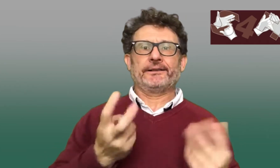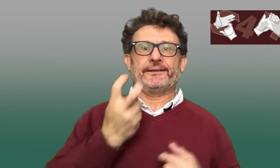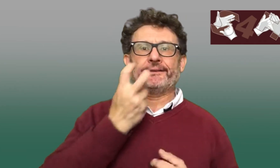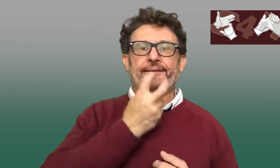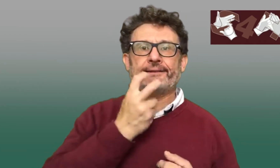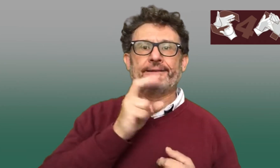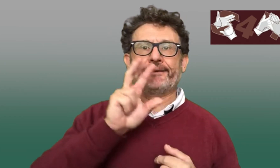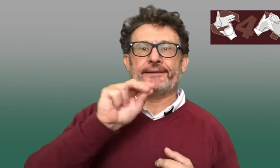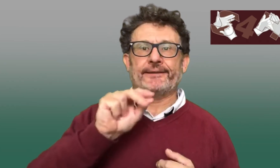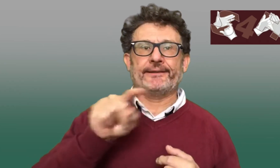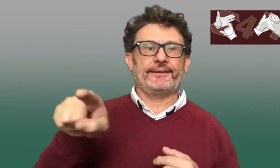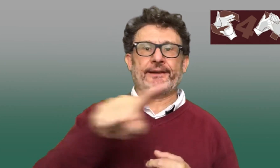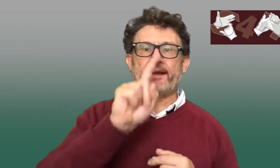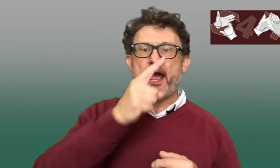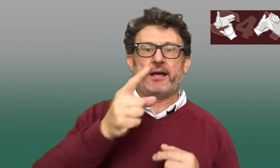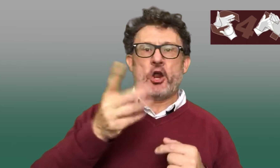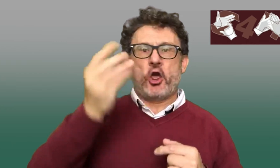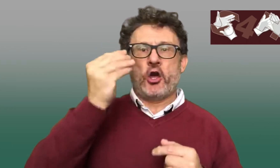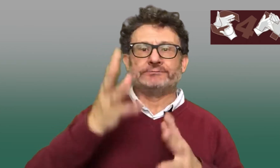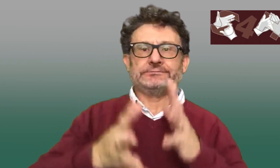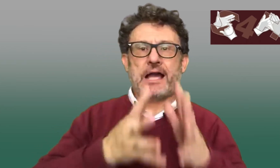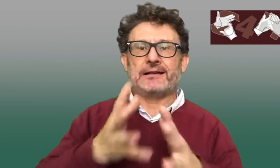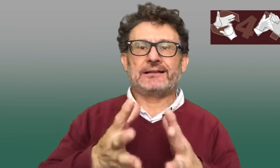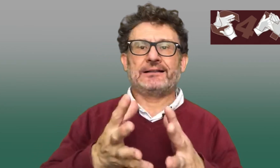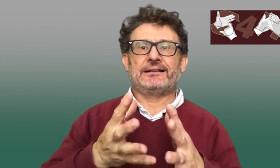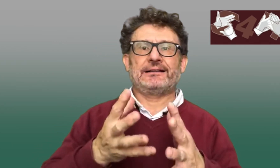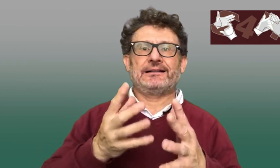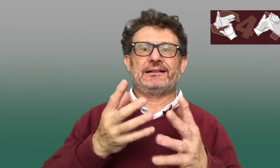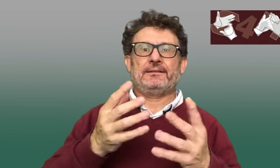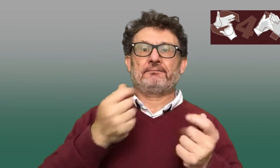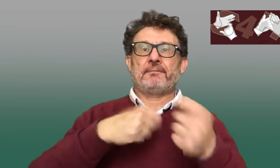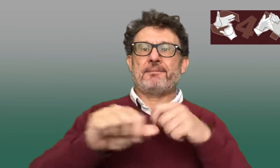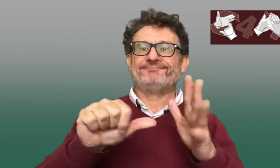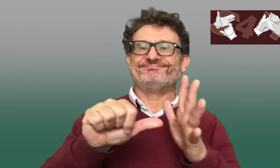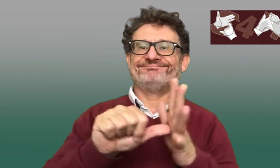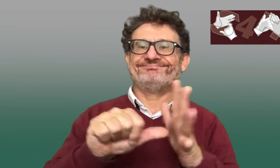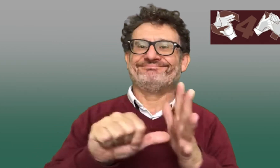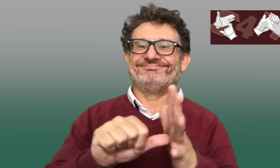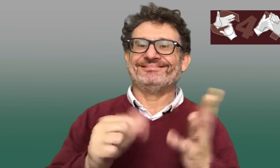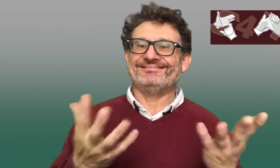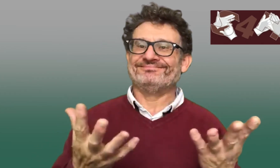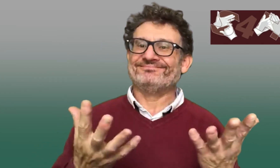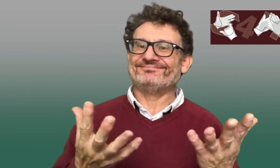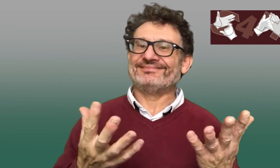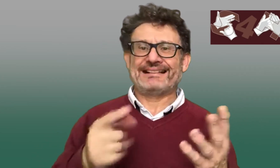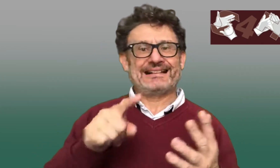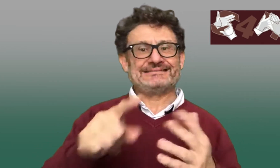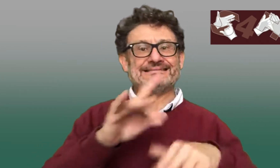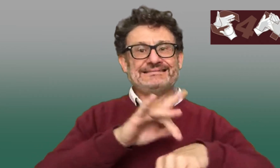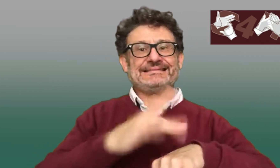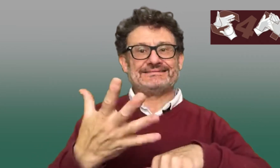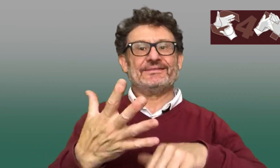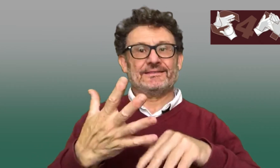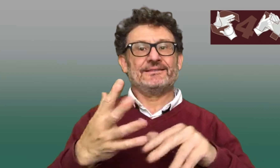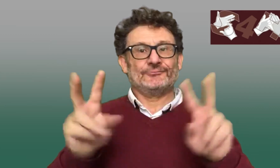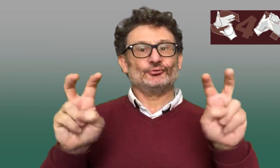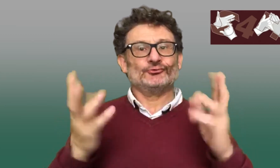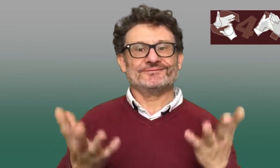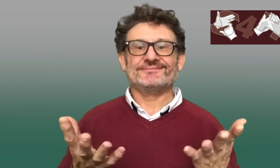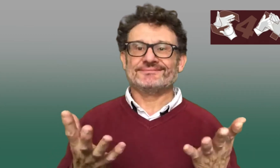face that barrier where people around them can't sign or they might be learning to sign. But it's difficult for them because they'll happen to lip read again and